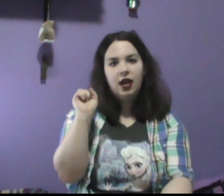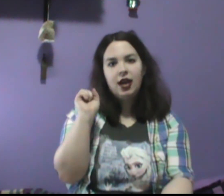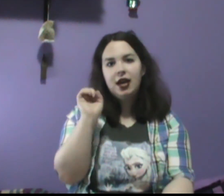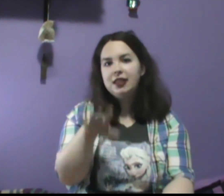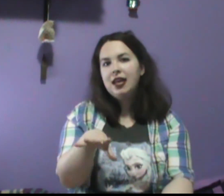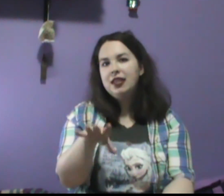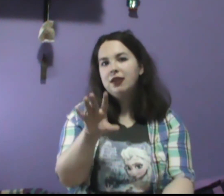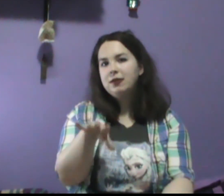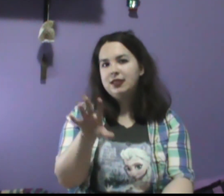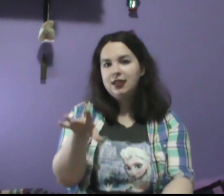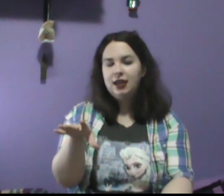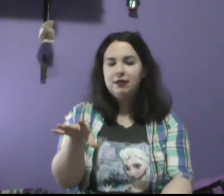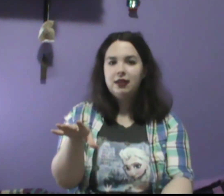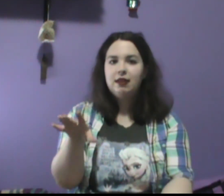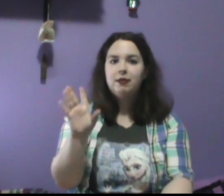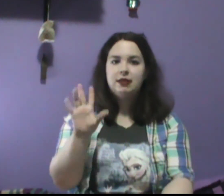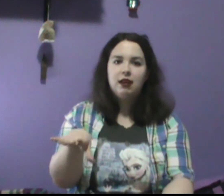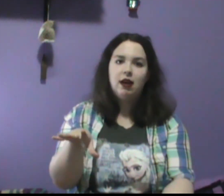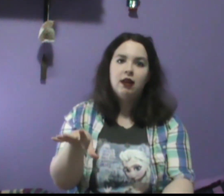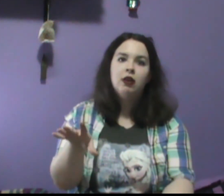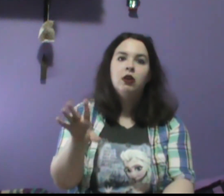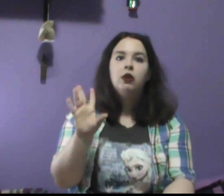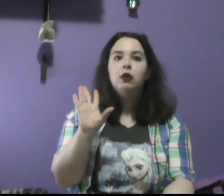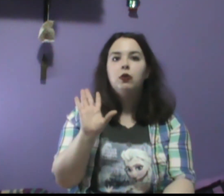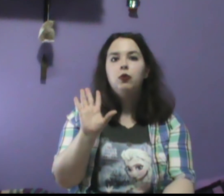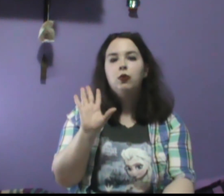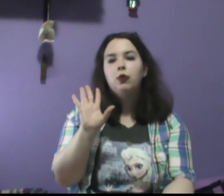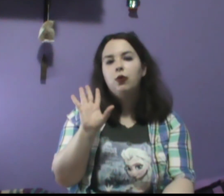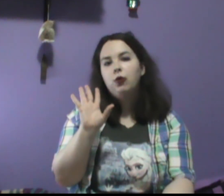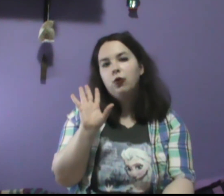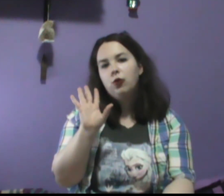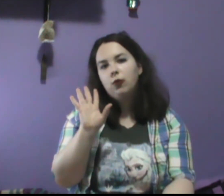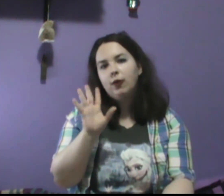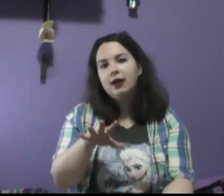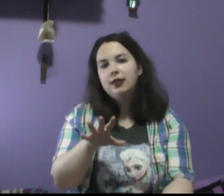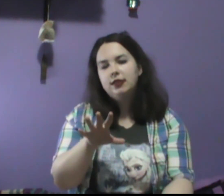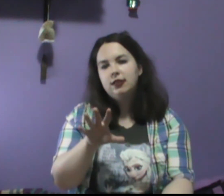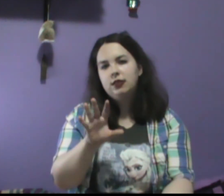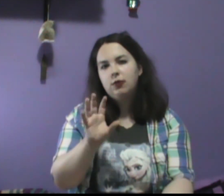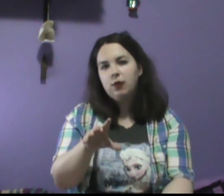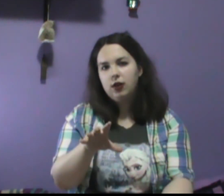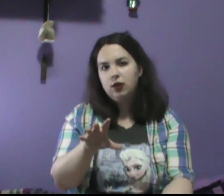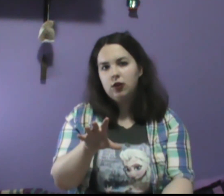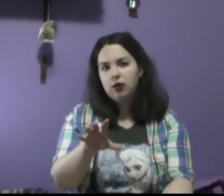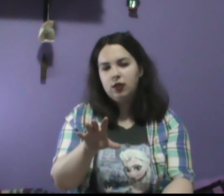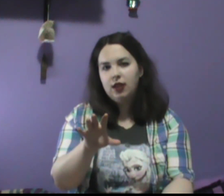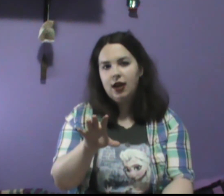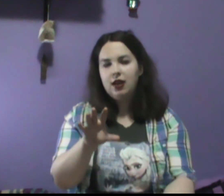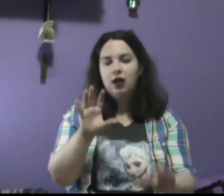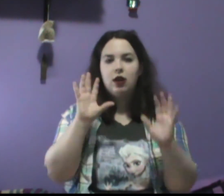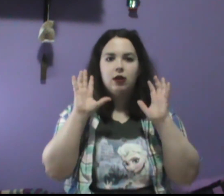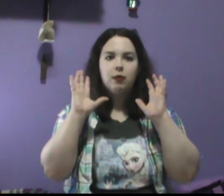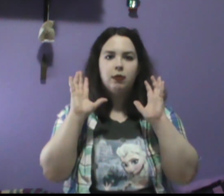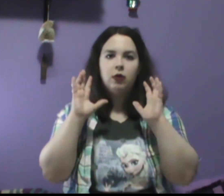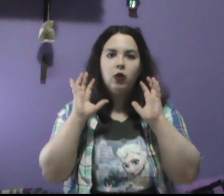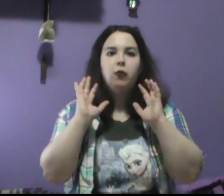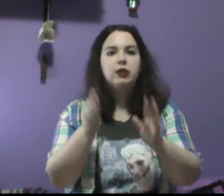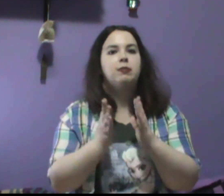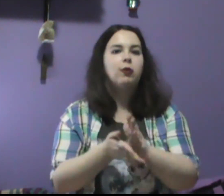And then there was the David that we saw who was the one that, um, was more